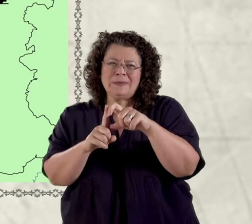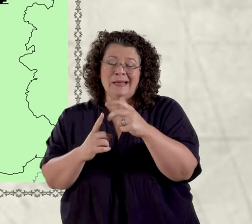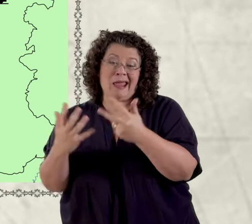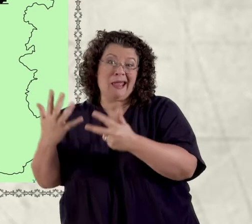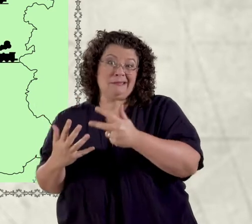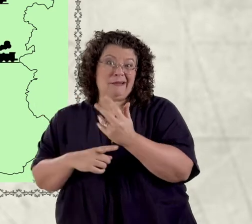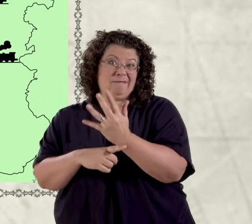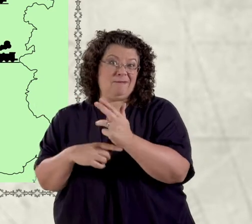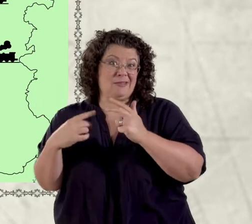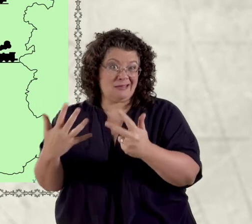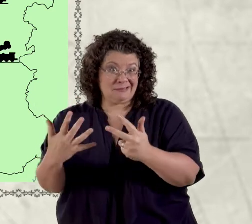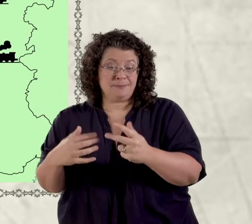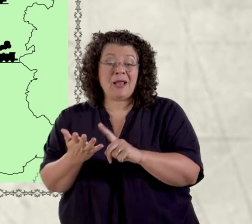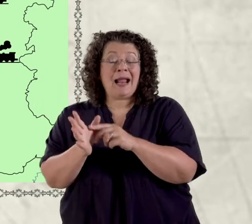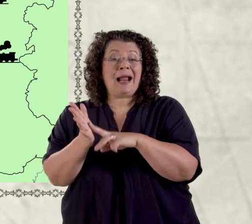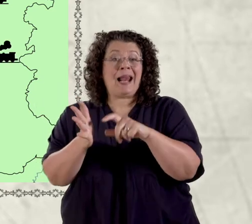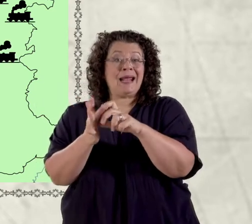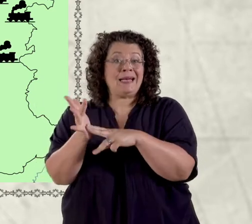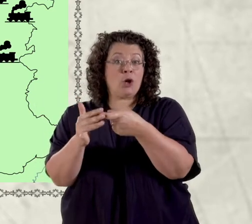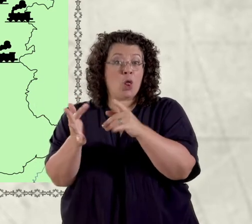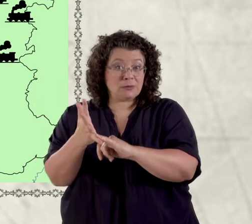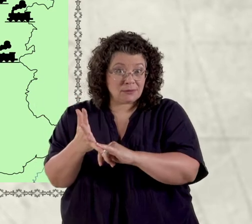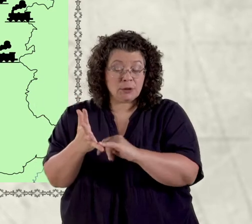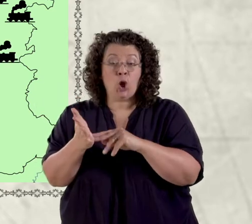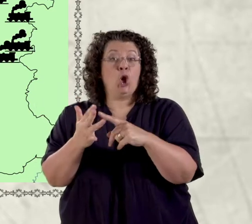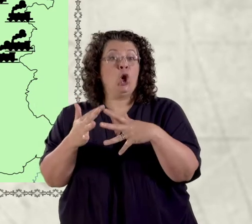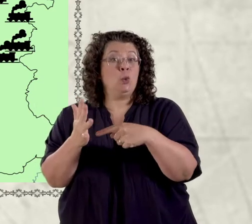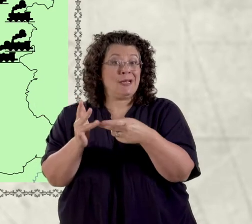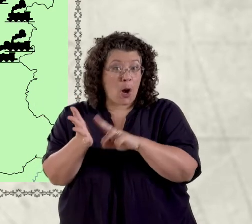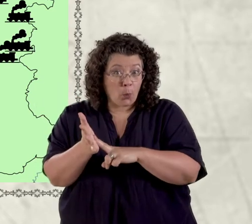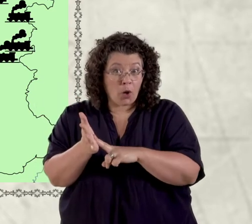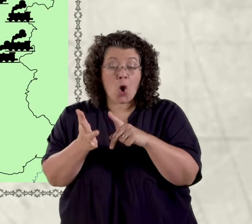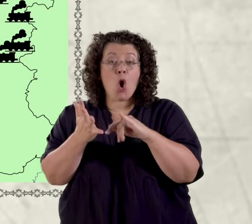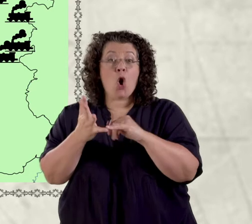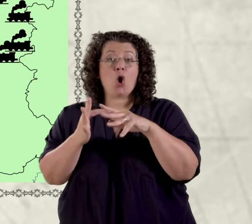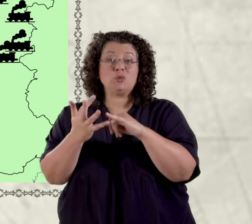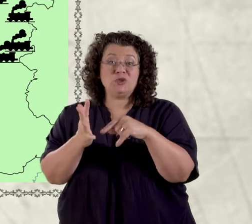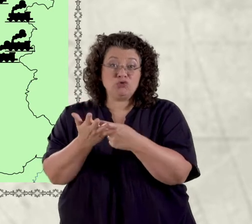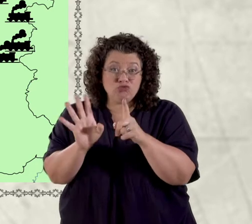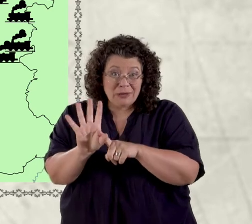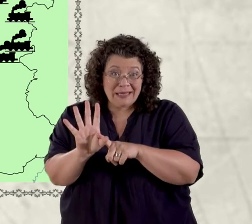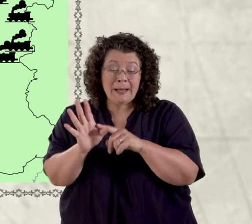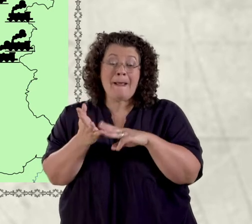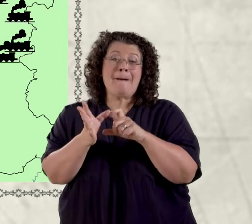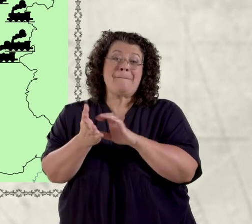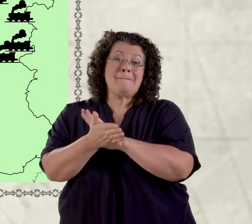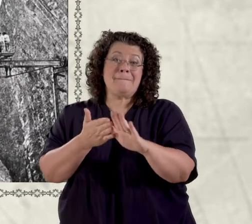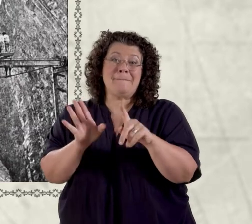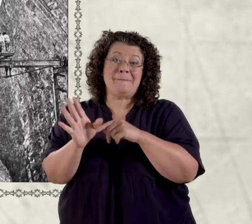llanidlois newtown oswestry machynlleth but that